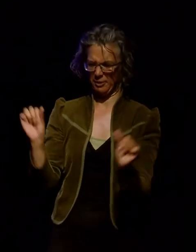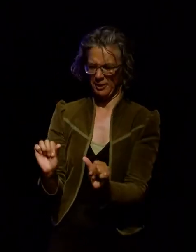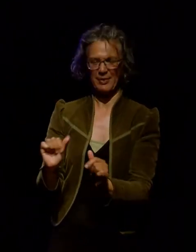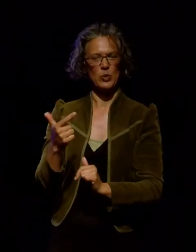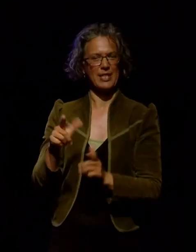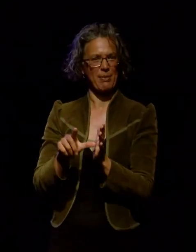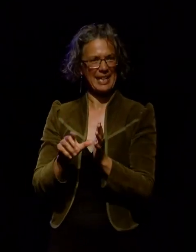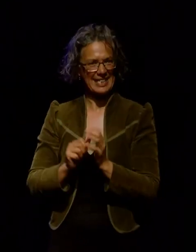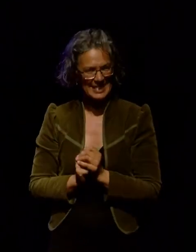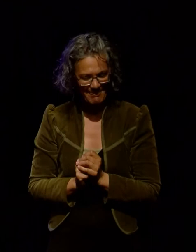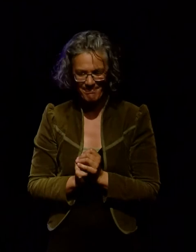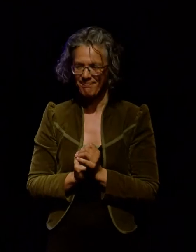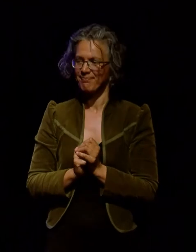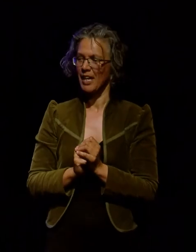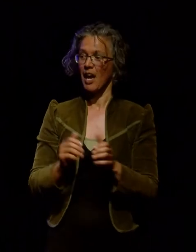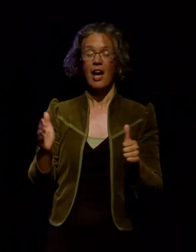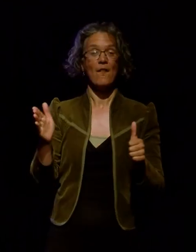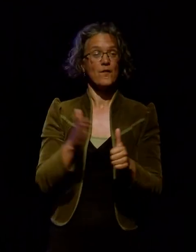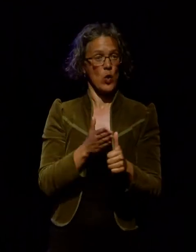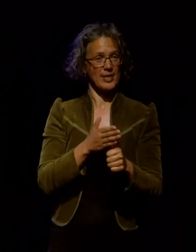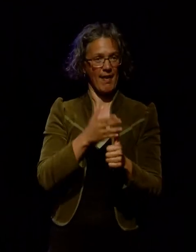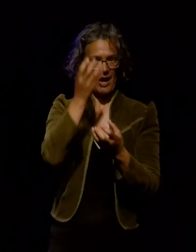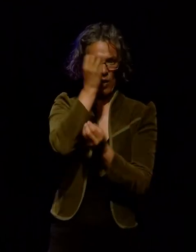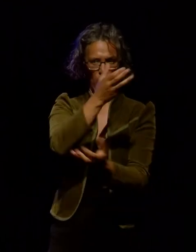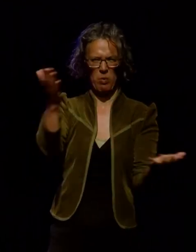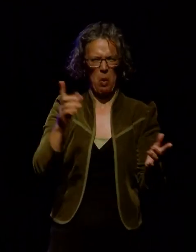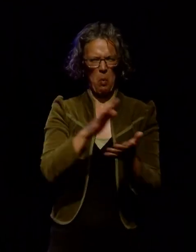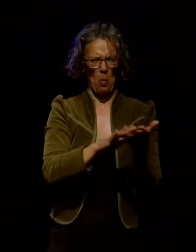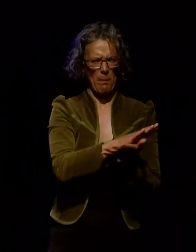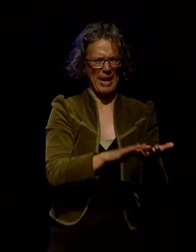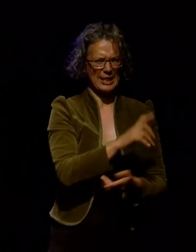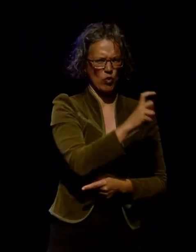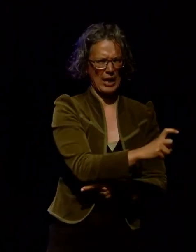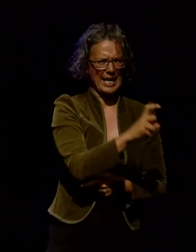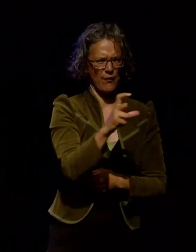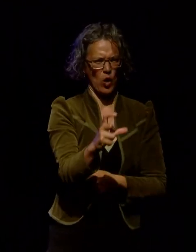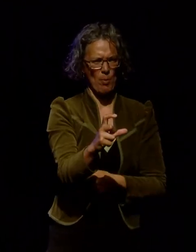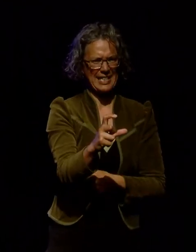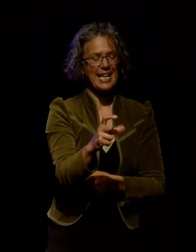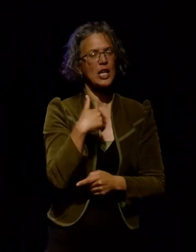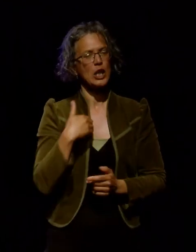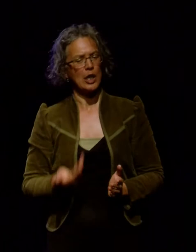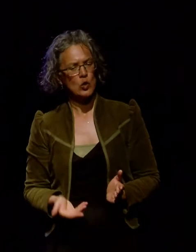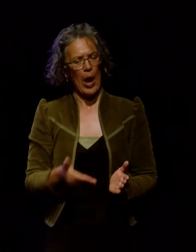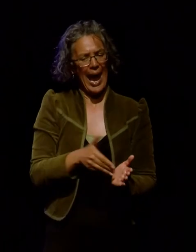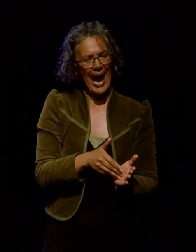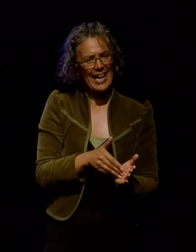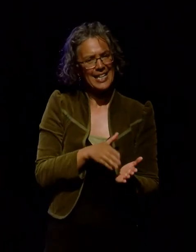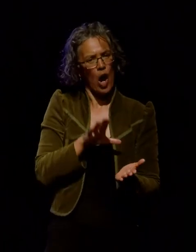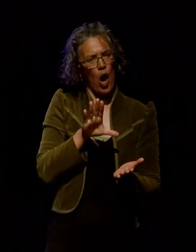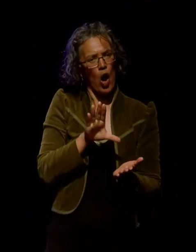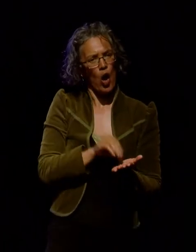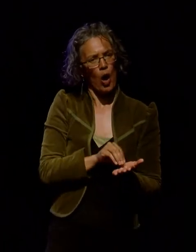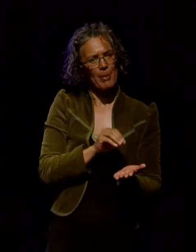The first thing I want you to know and remember when you hear the words Creative Commons is you need to add copyright licences in your head.